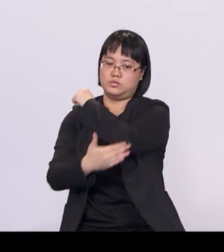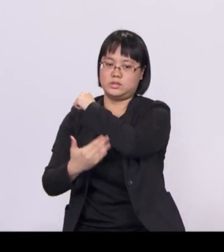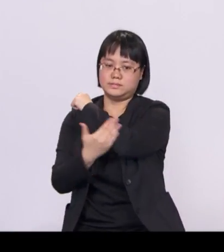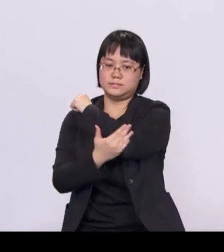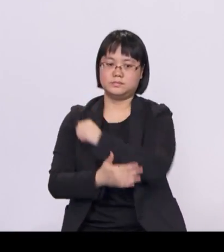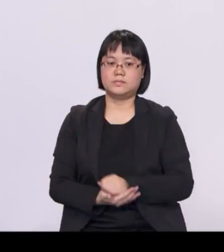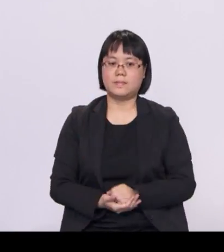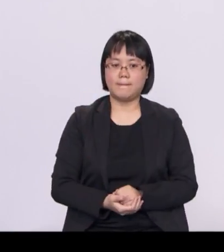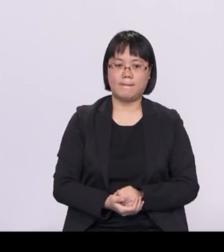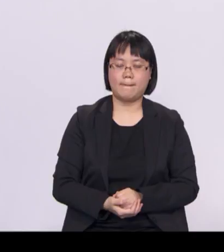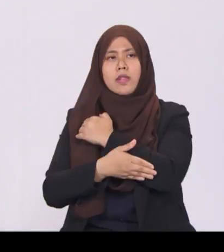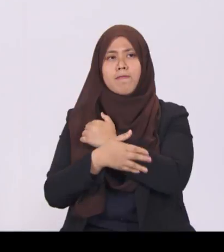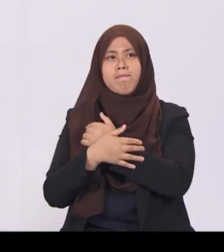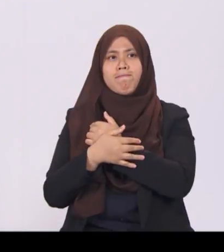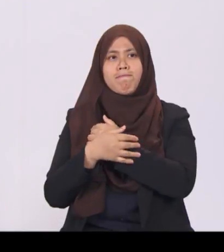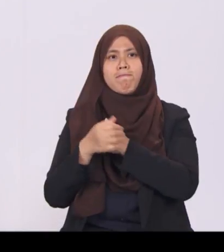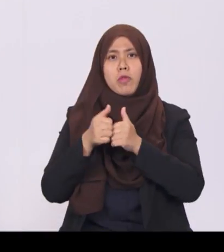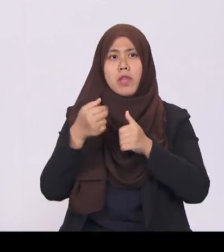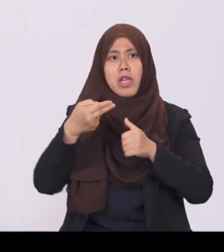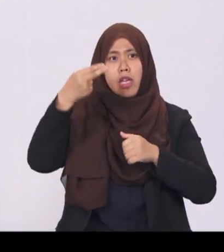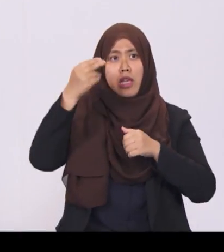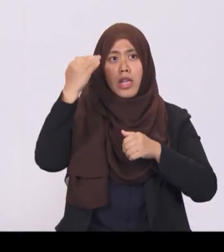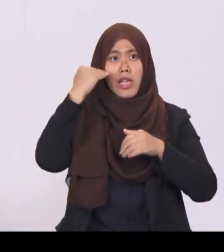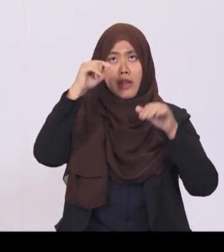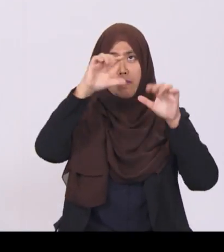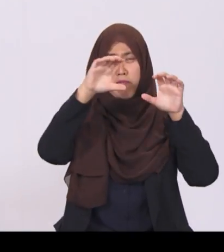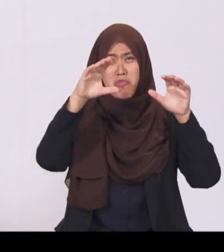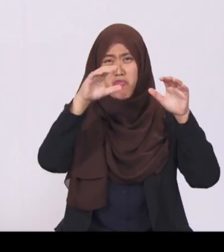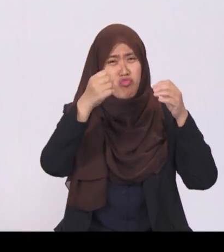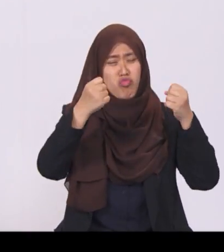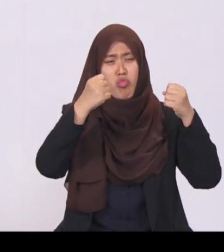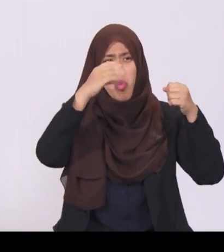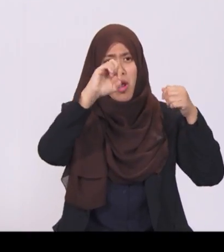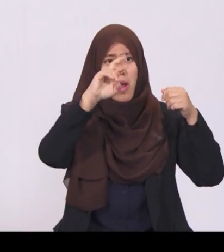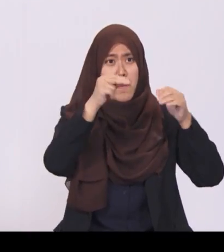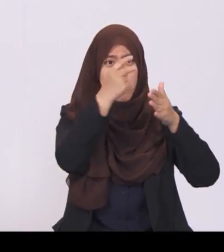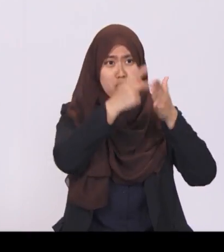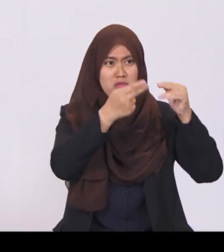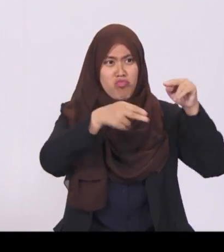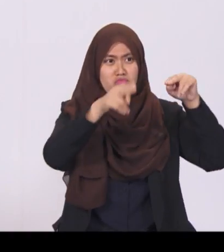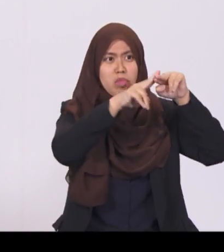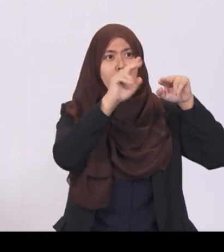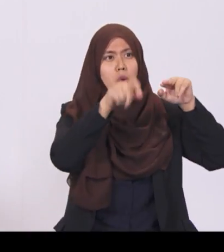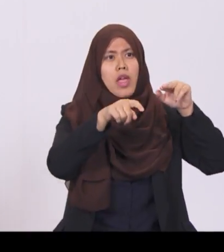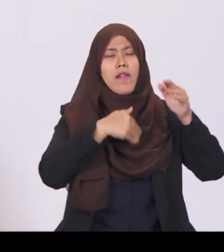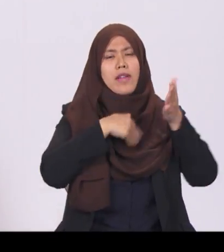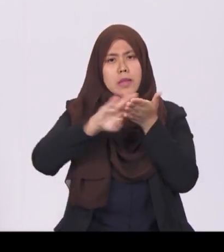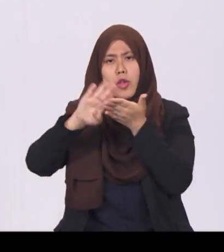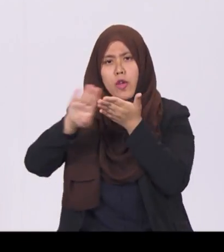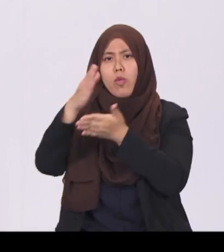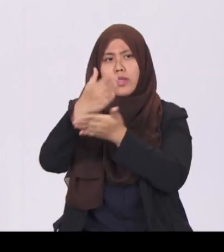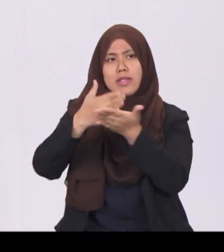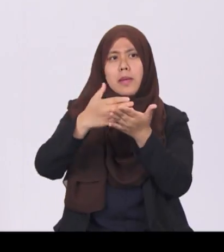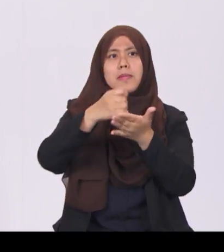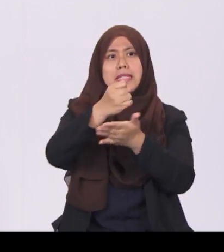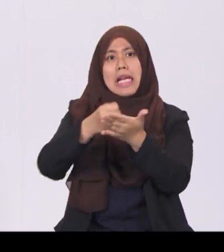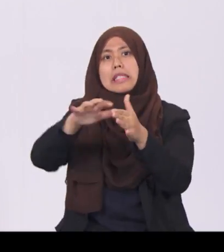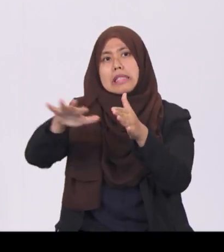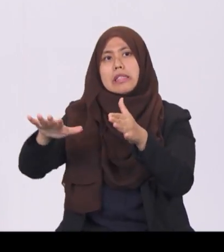Jurisdictions with higher headline carbon prices often also have significant exemptions for particular sectors, which lowers their effective